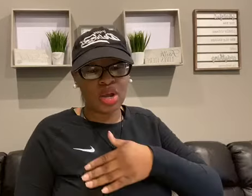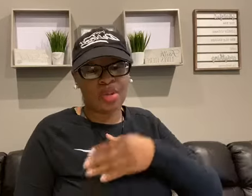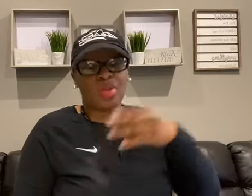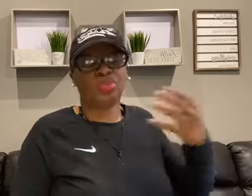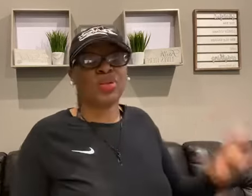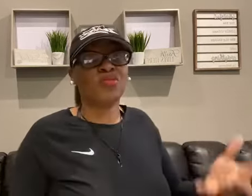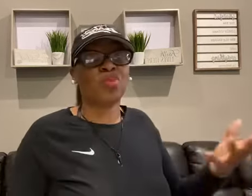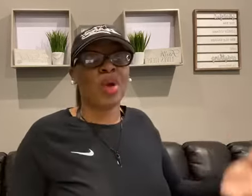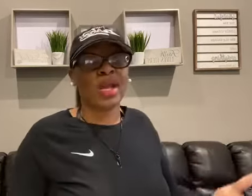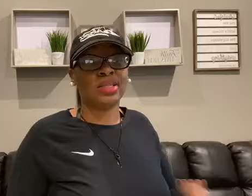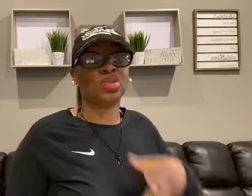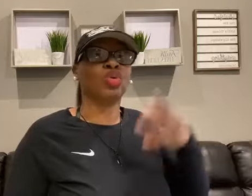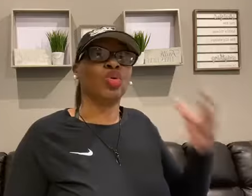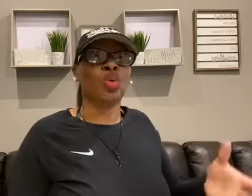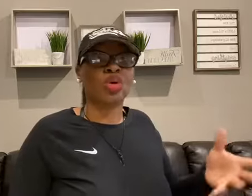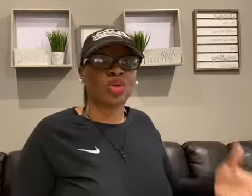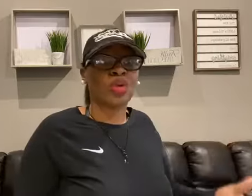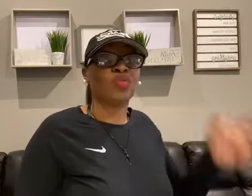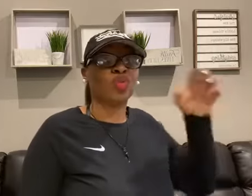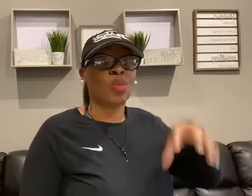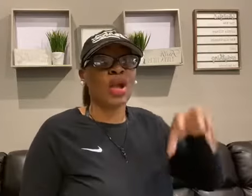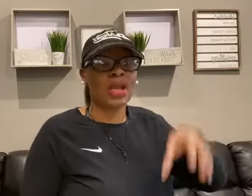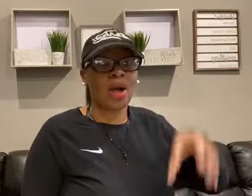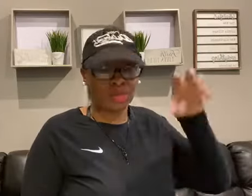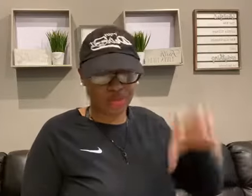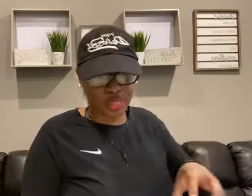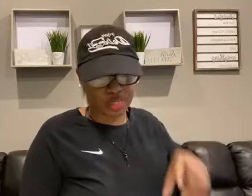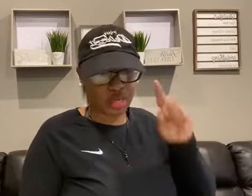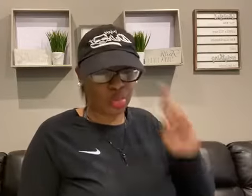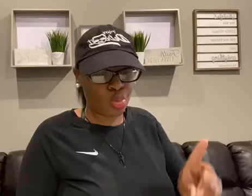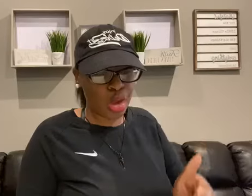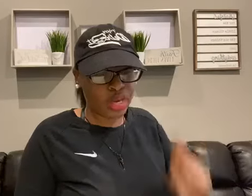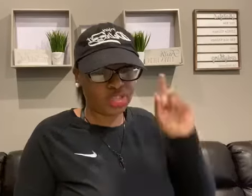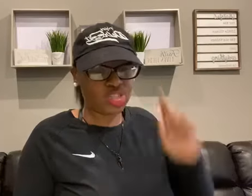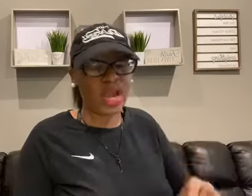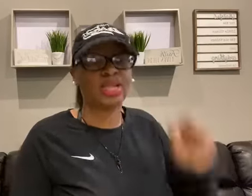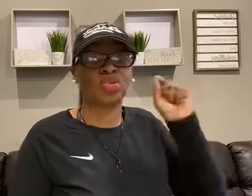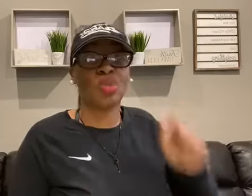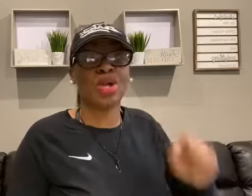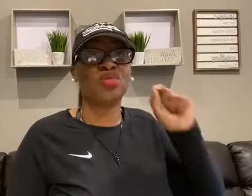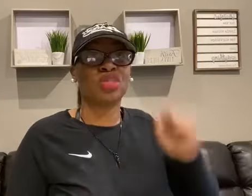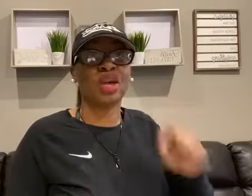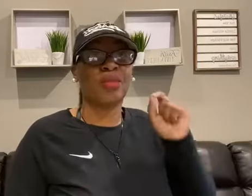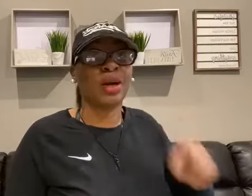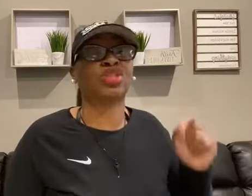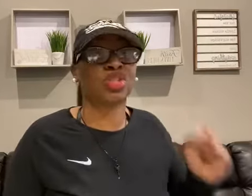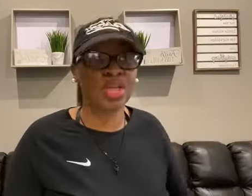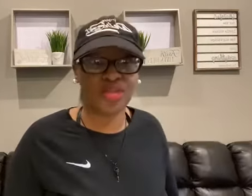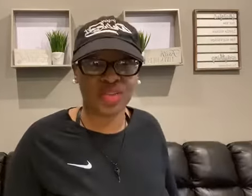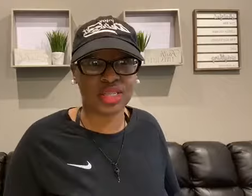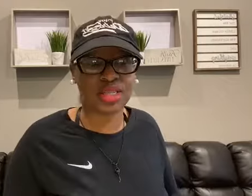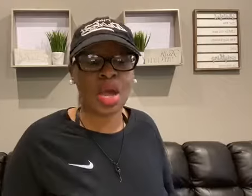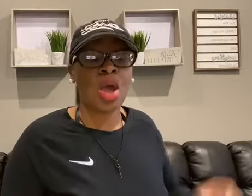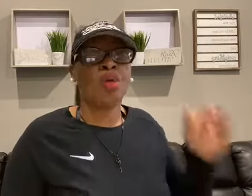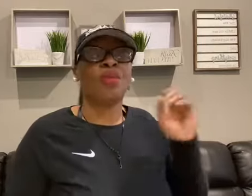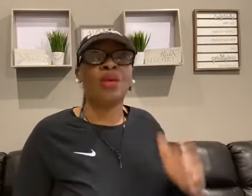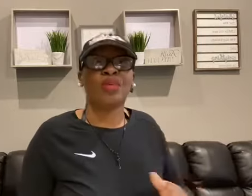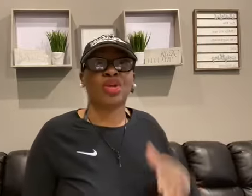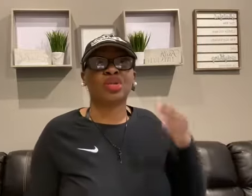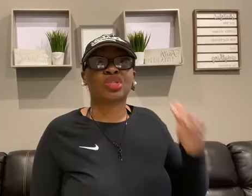talking about different ways that you can grow your revenue right now in business. Number one is change the way you think about your service. Remember your